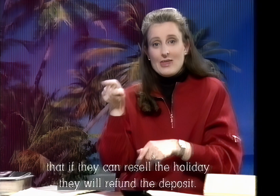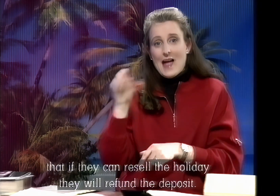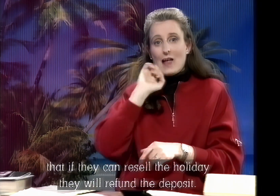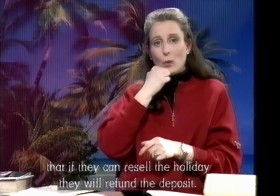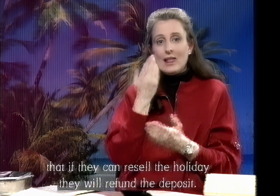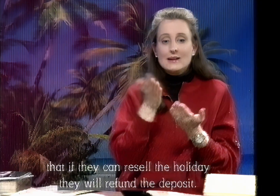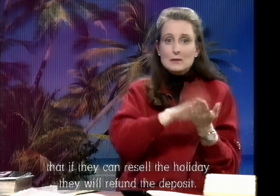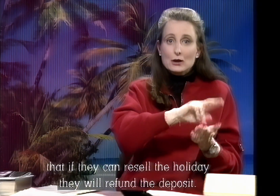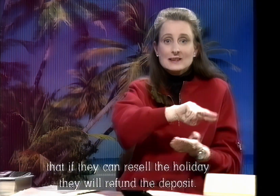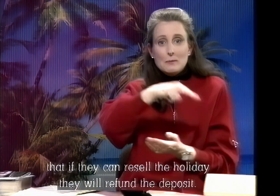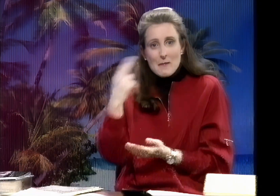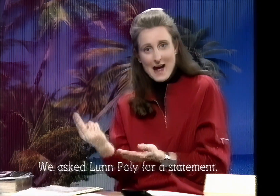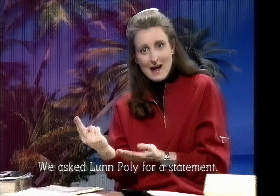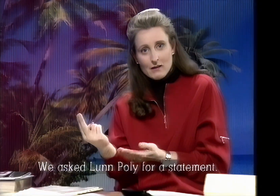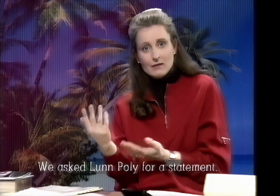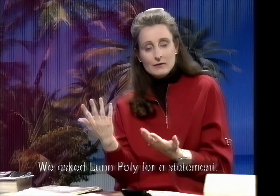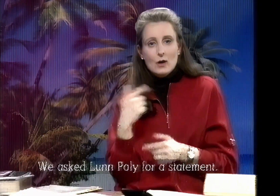We asked Lampolly for a statement.